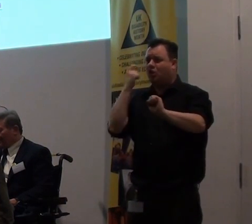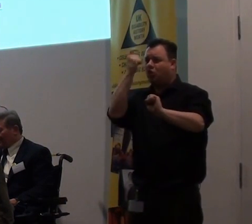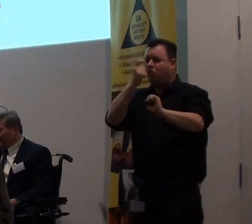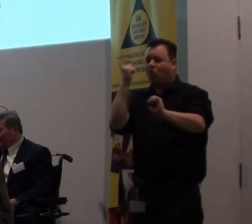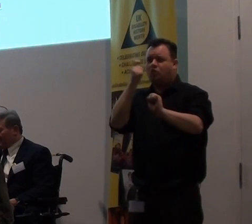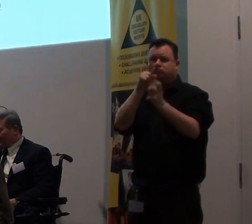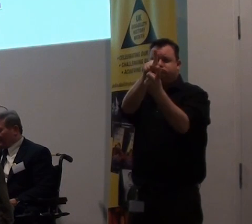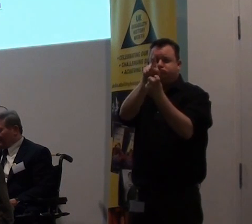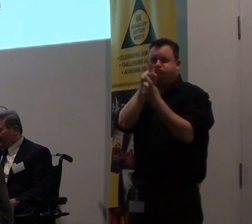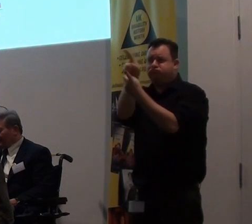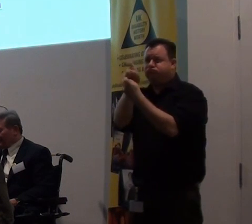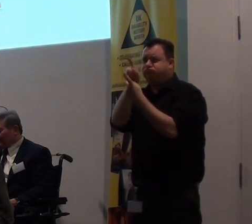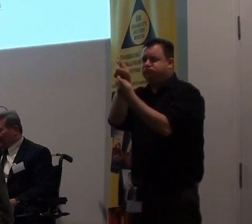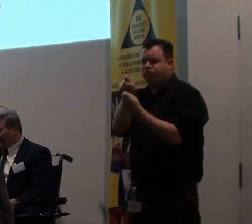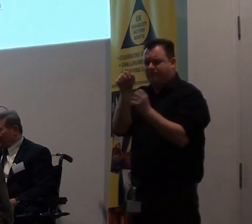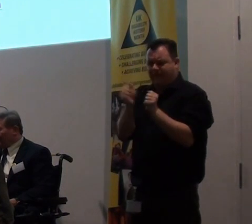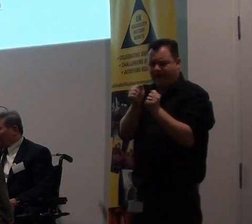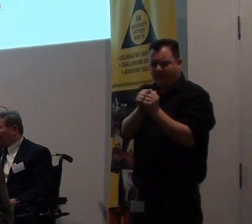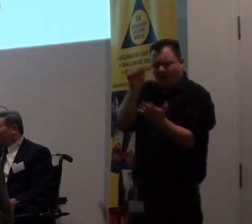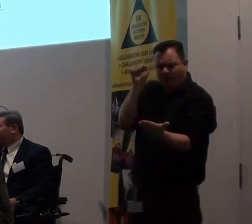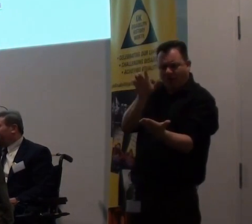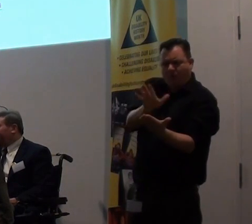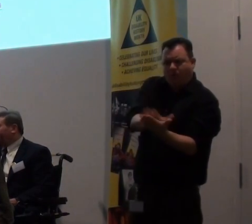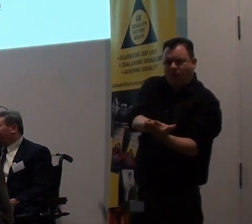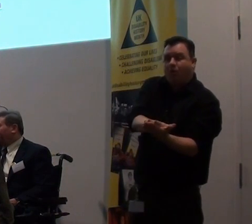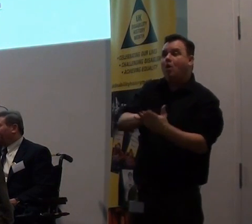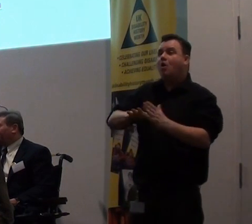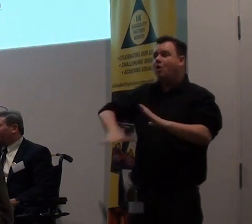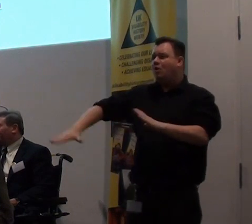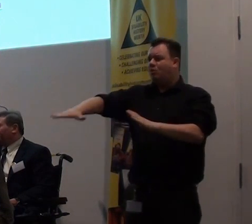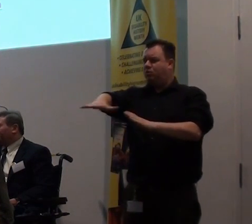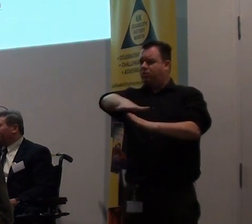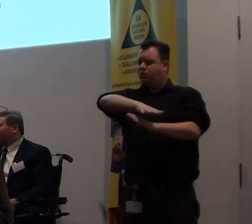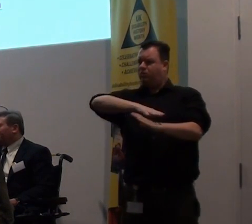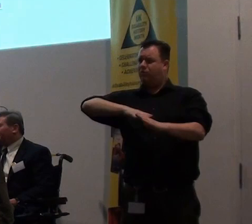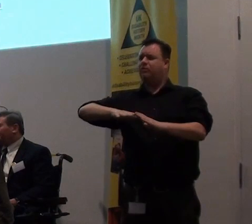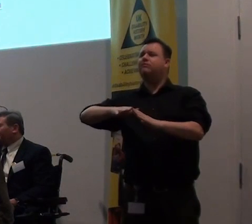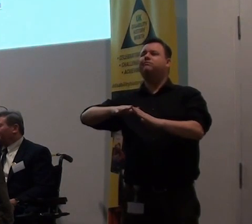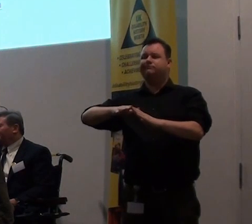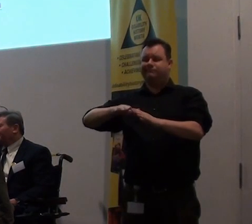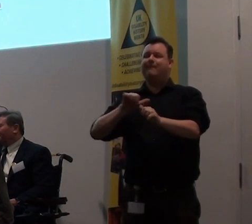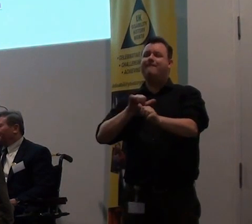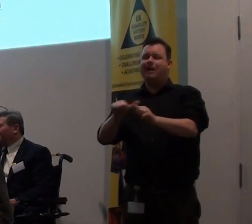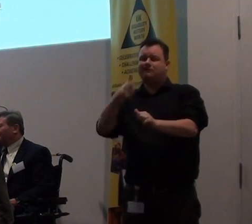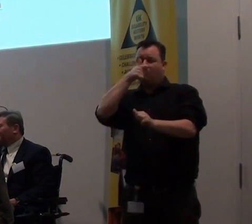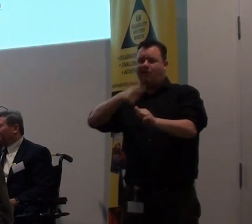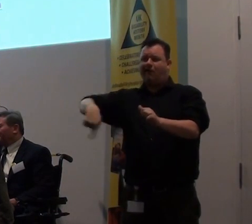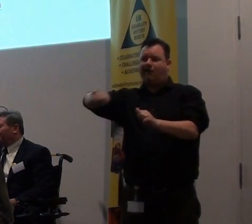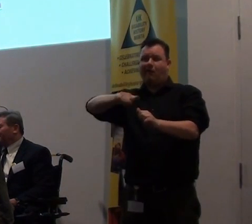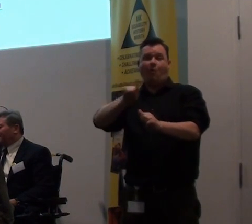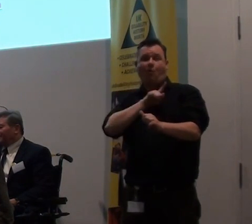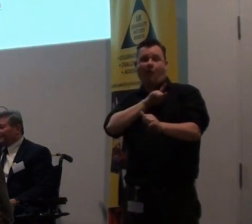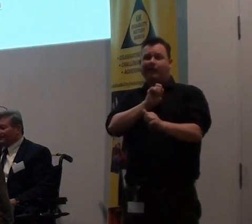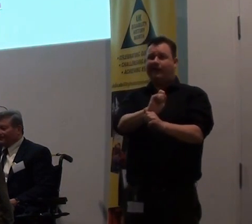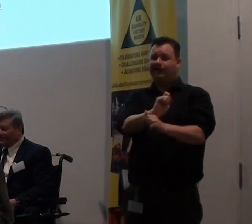together. The world is better off for his thinking. Future plans tell him